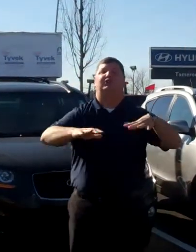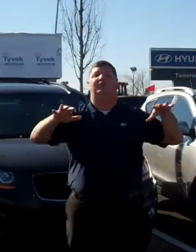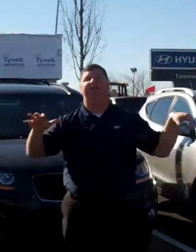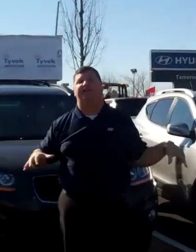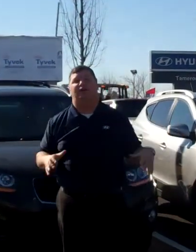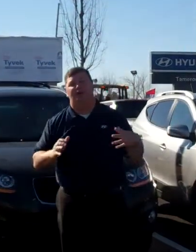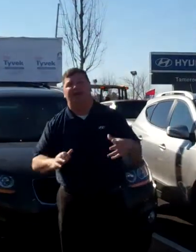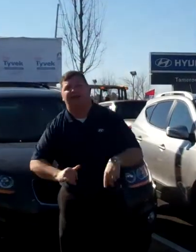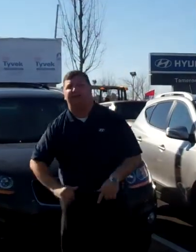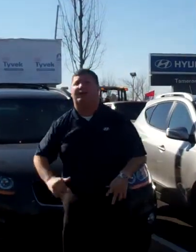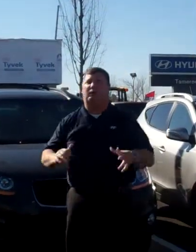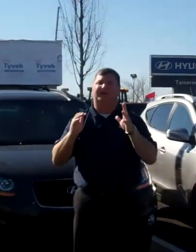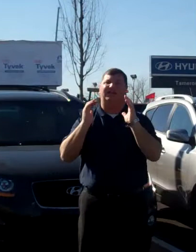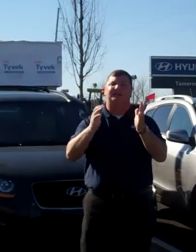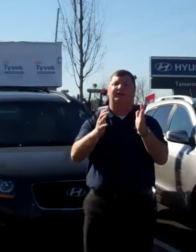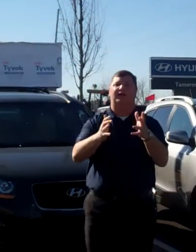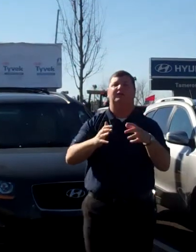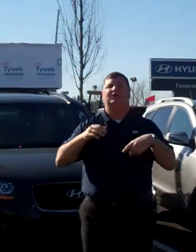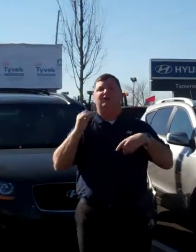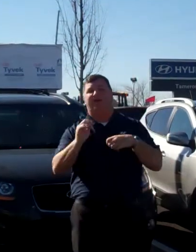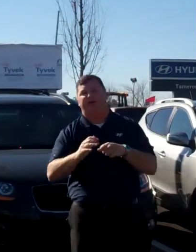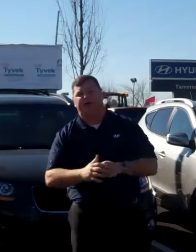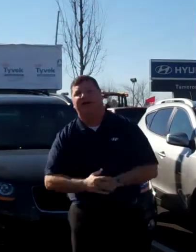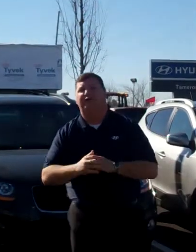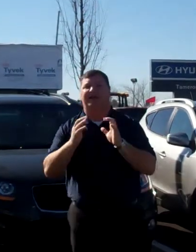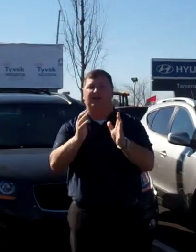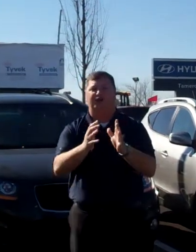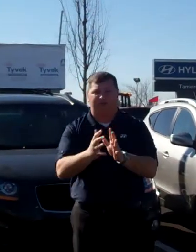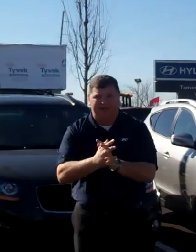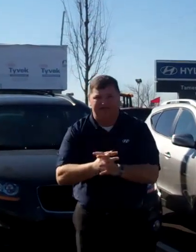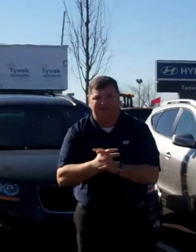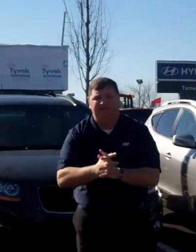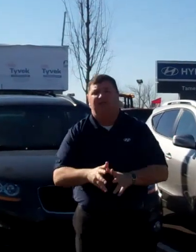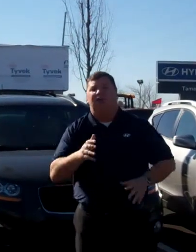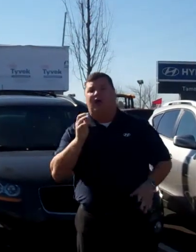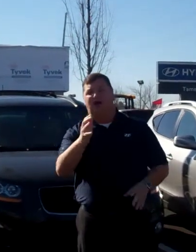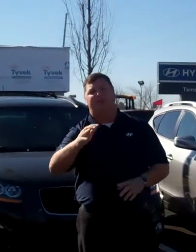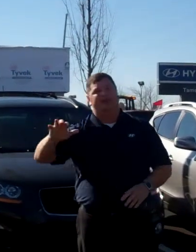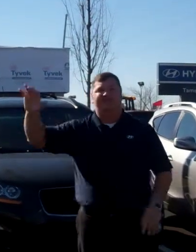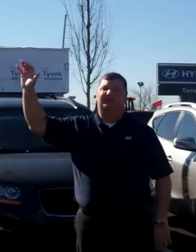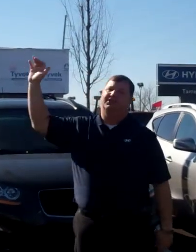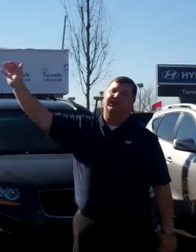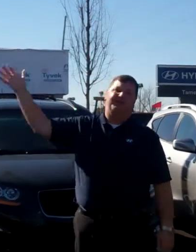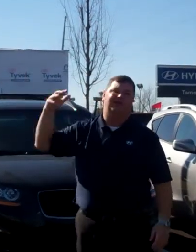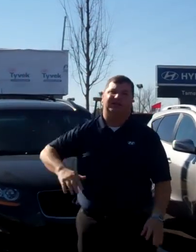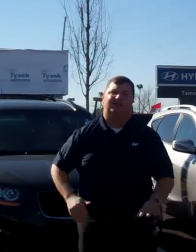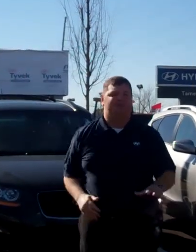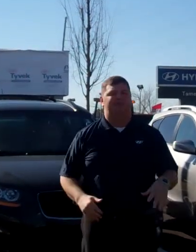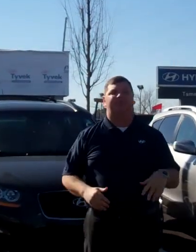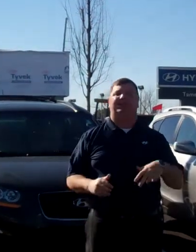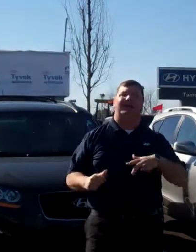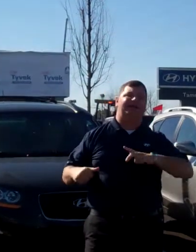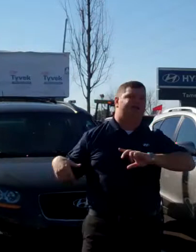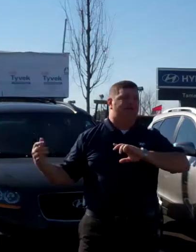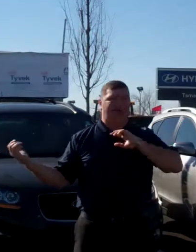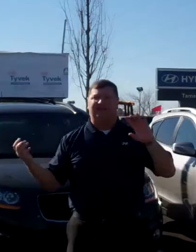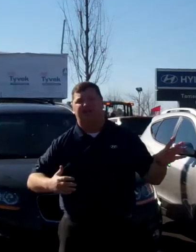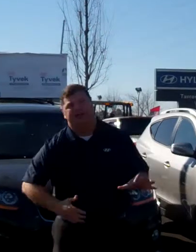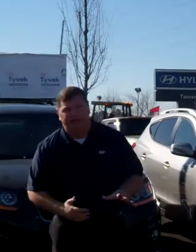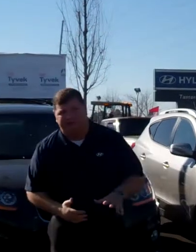shoot a video on it, but I wanted to let you know that we are here, ready to earn your business. That vehicle is going to come out of cleanup sometime today, and it's going to go